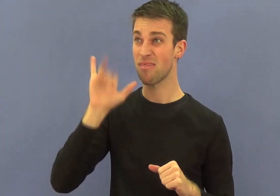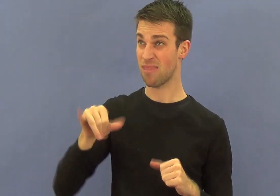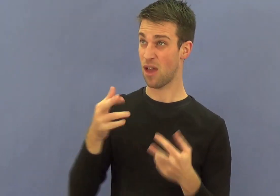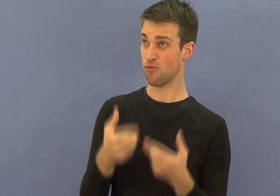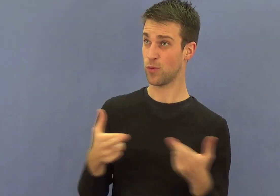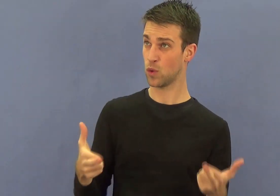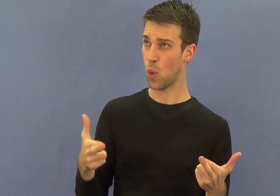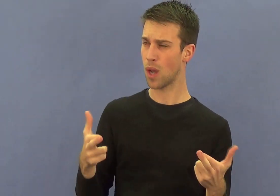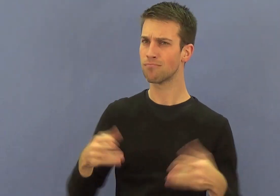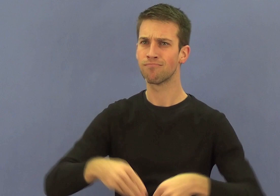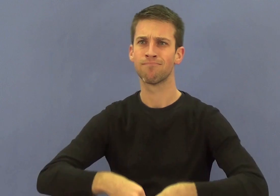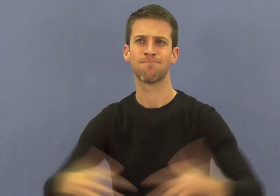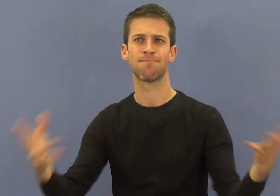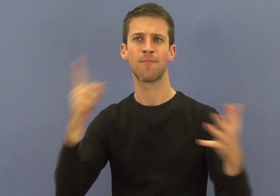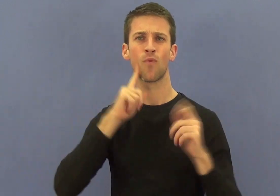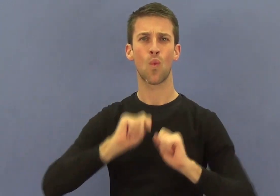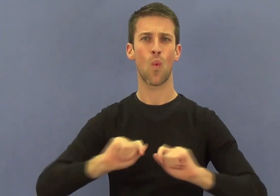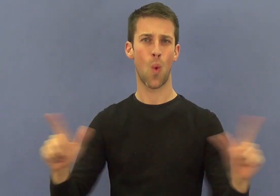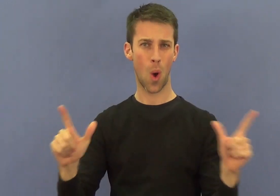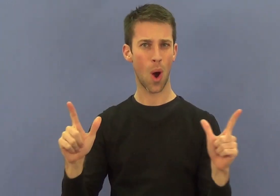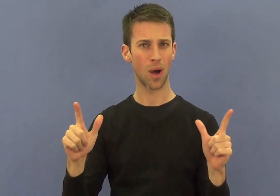to provide this resource to the community.